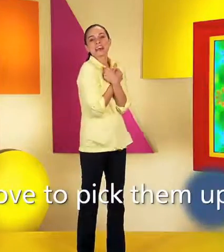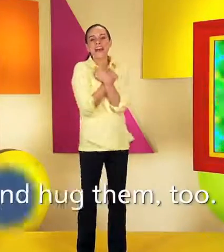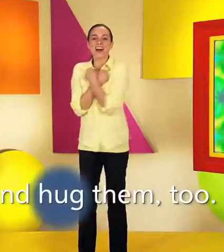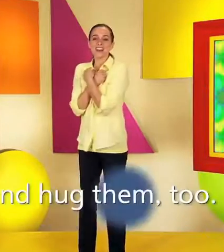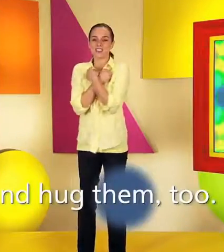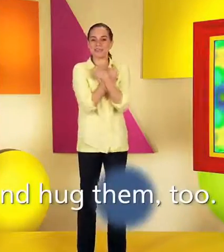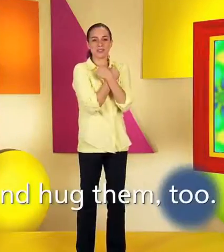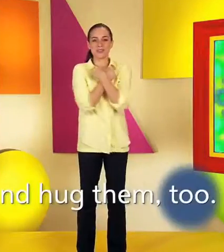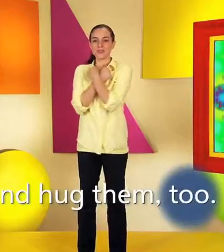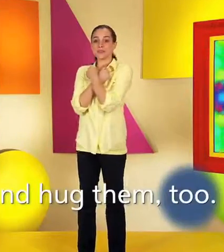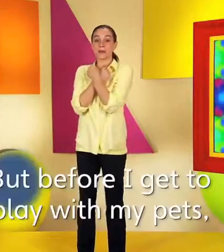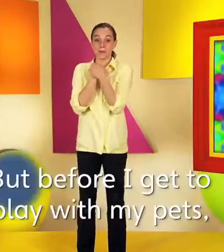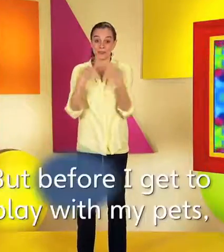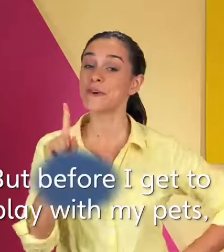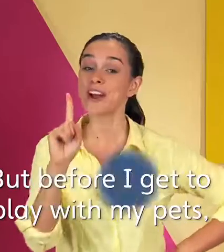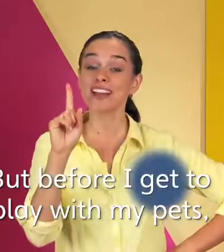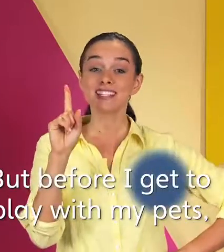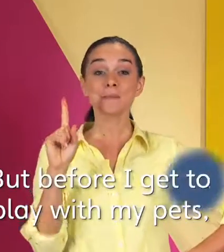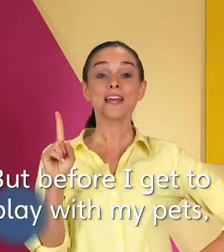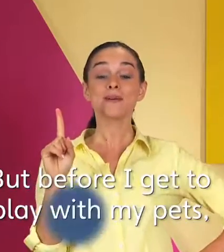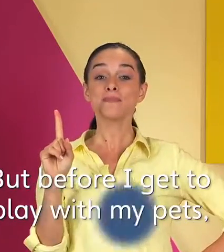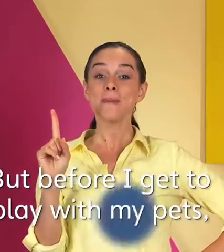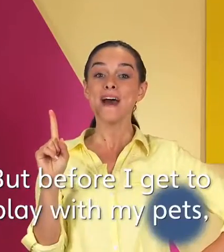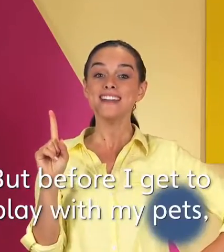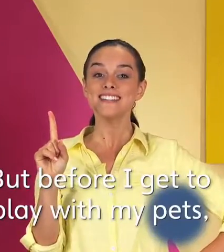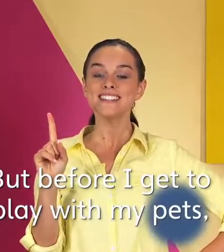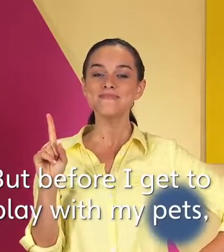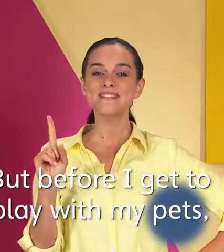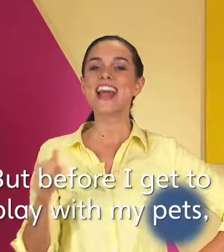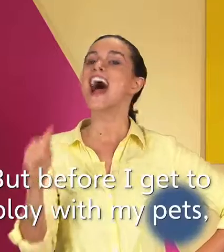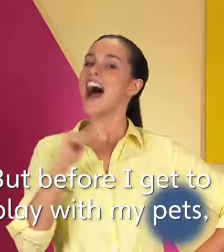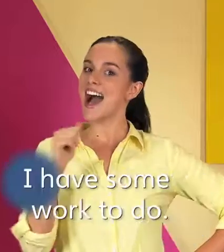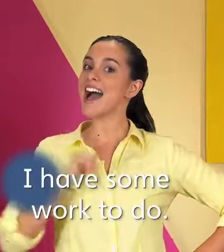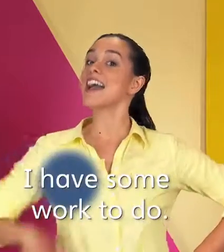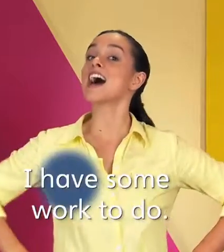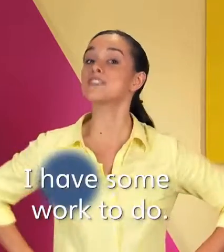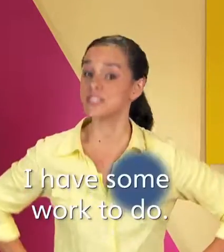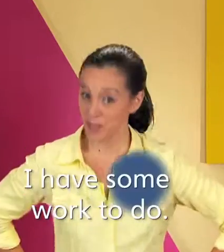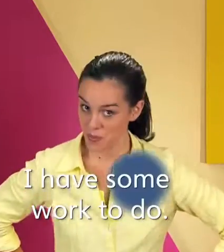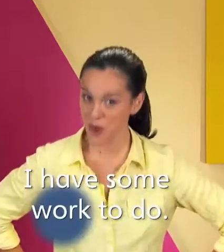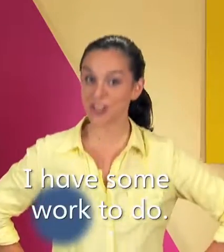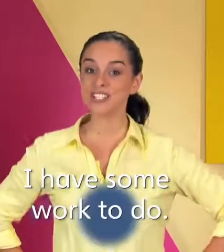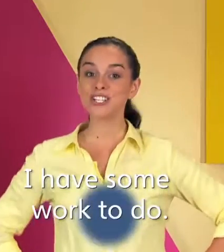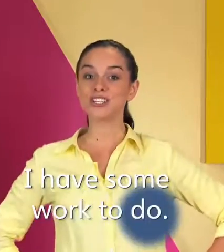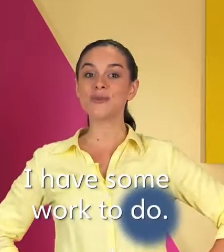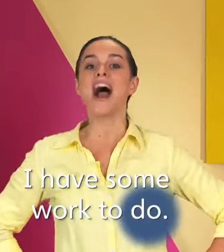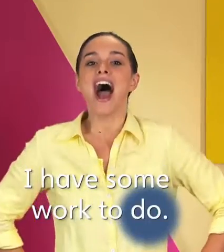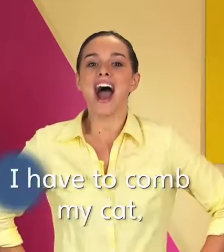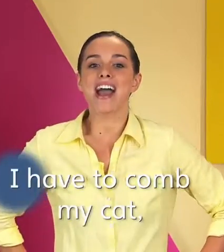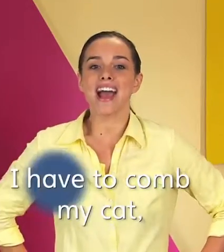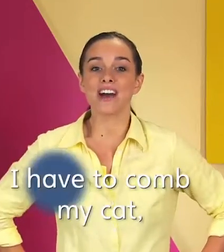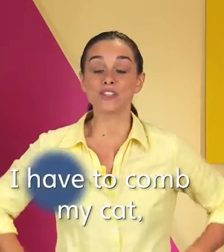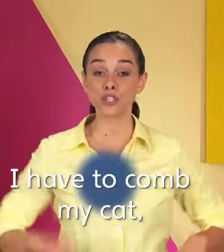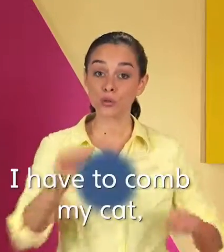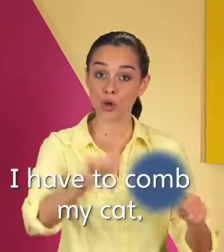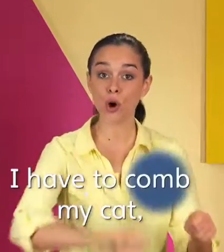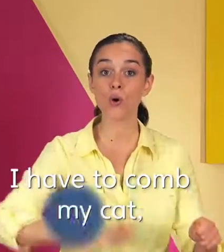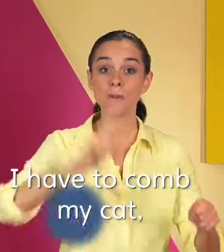and hug them too But before I get to play with my pets I have some work to do I have to comb